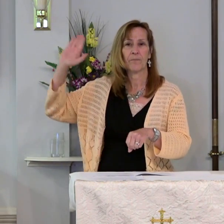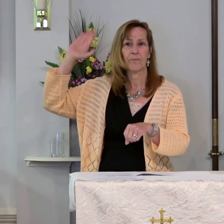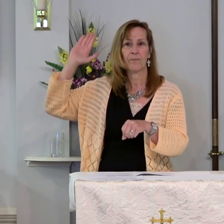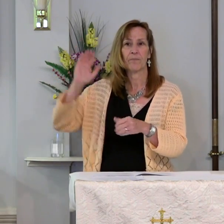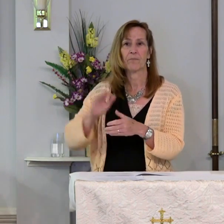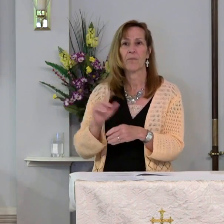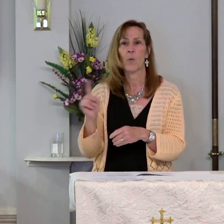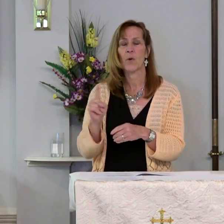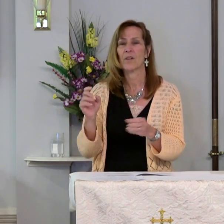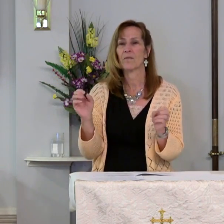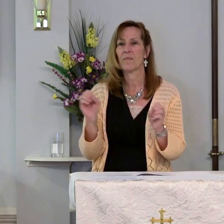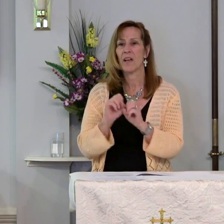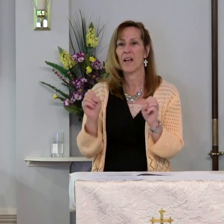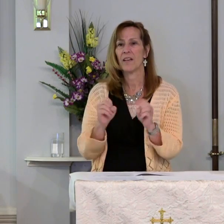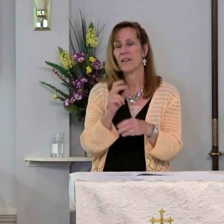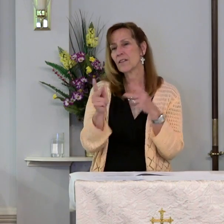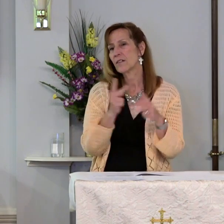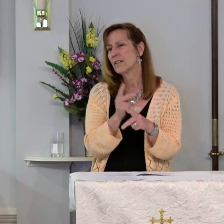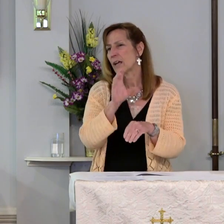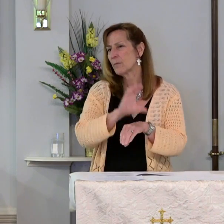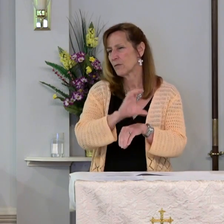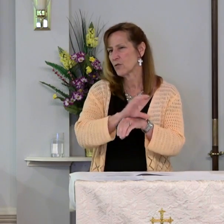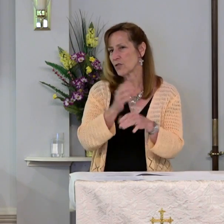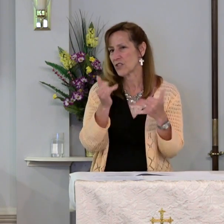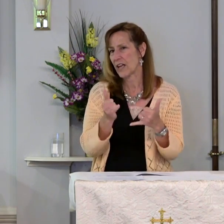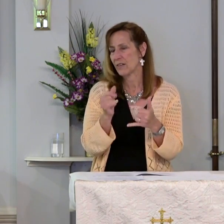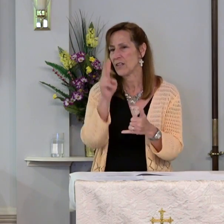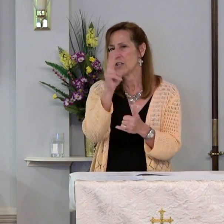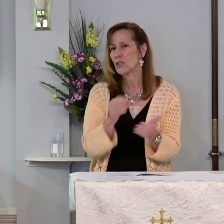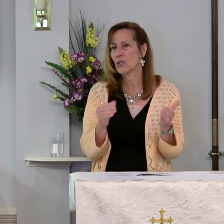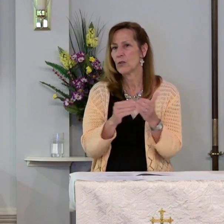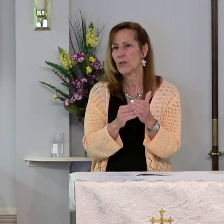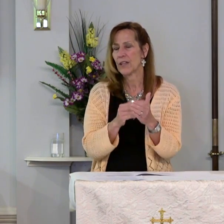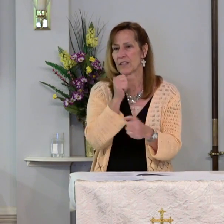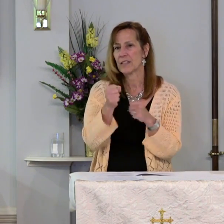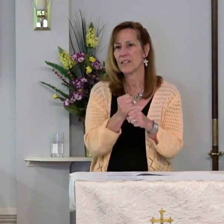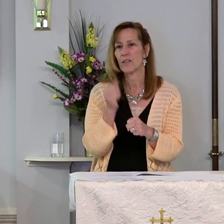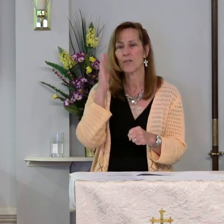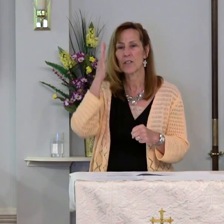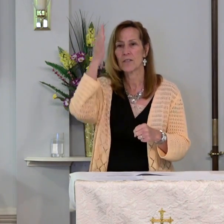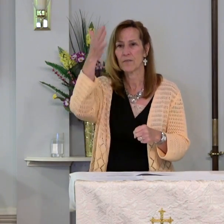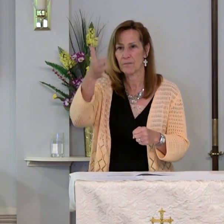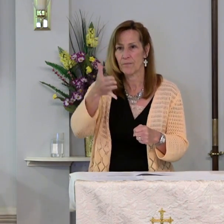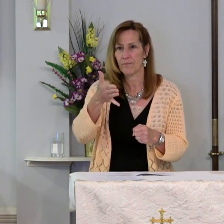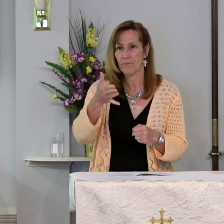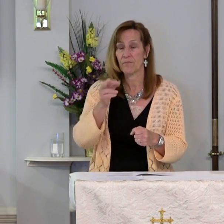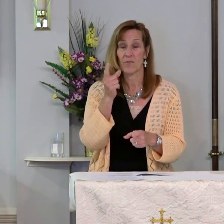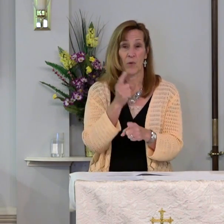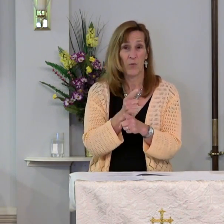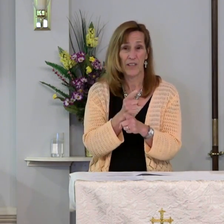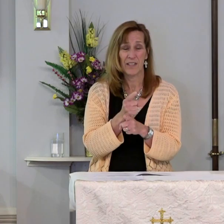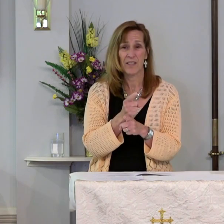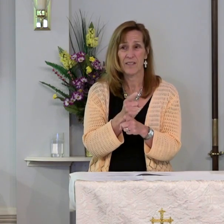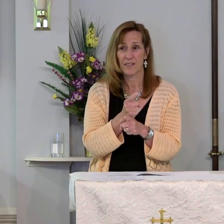we're in another kind of church 2,000 years later aren't we?